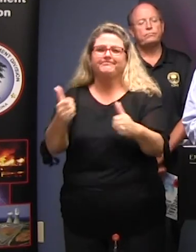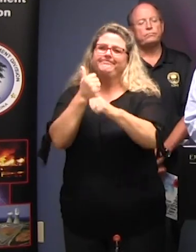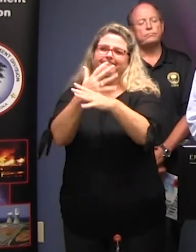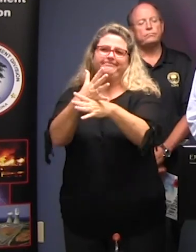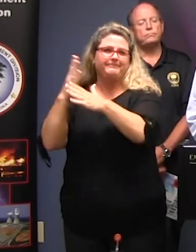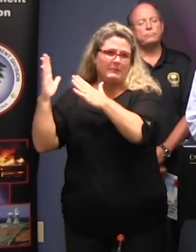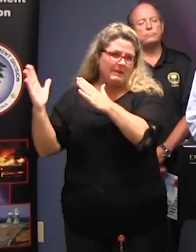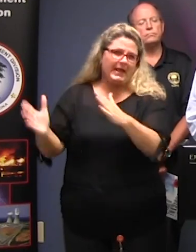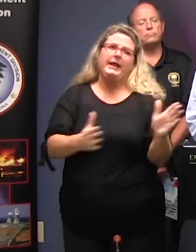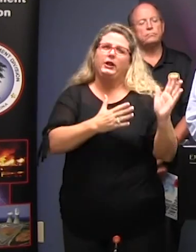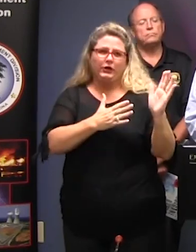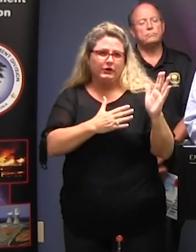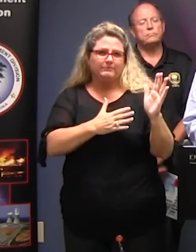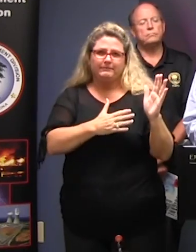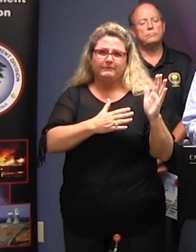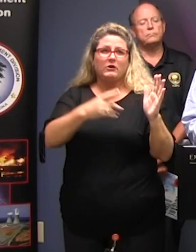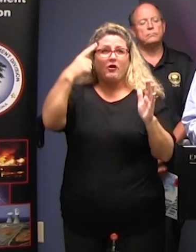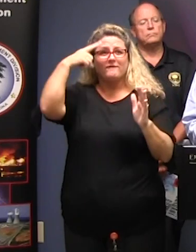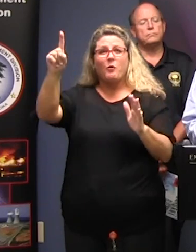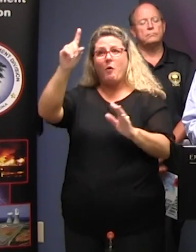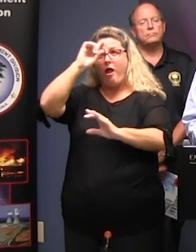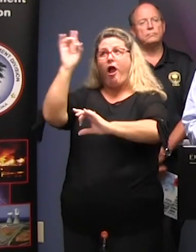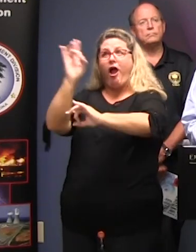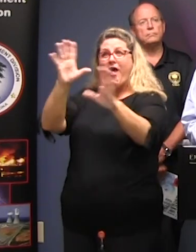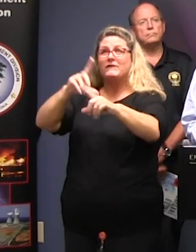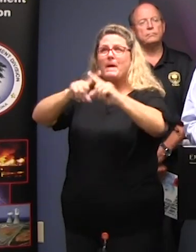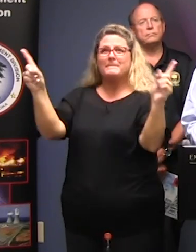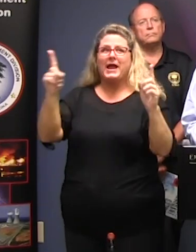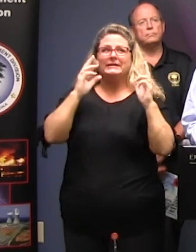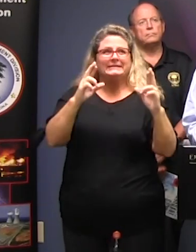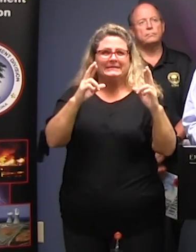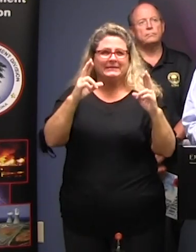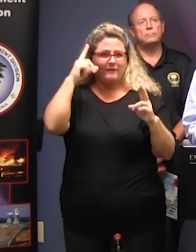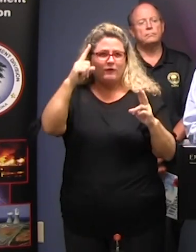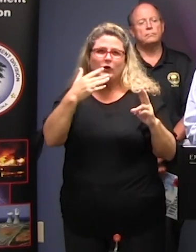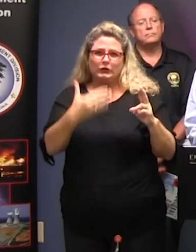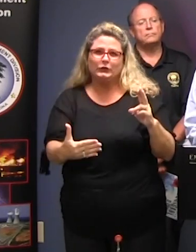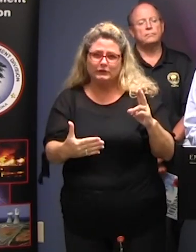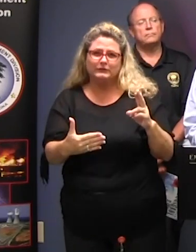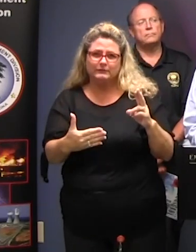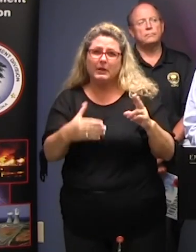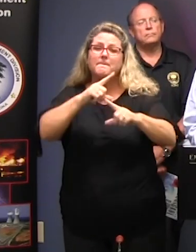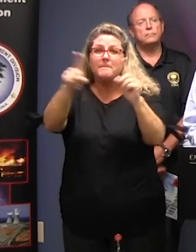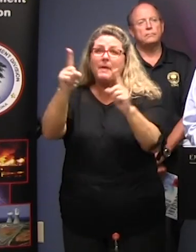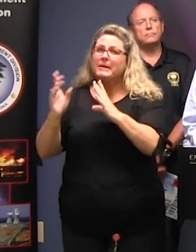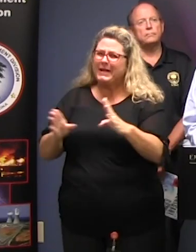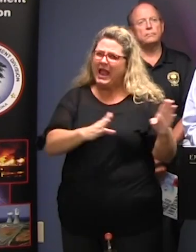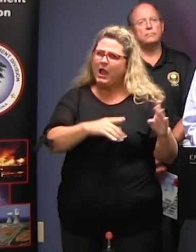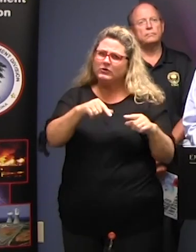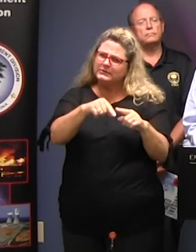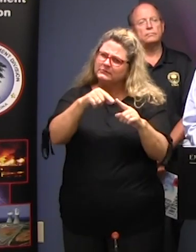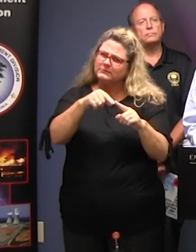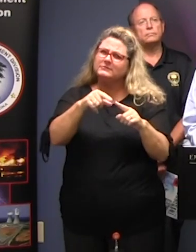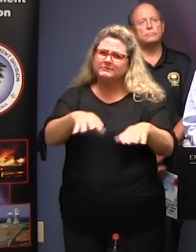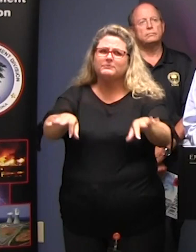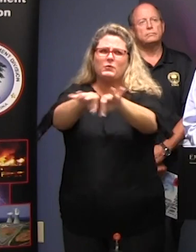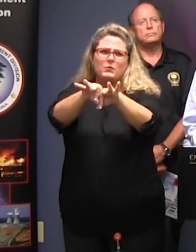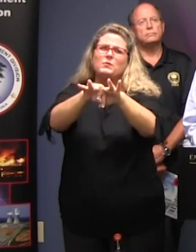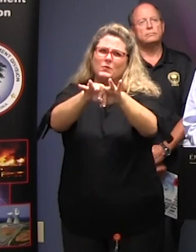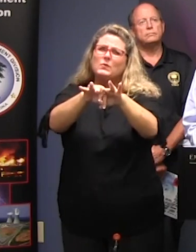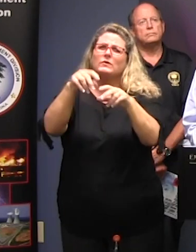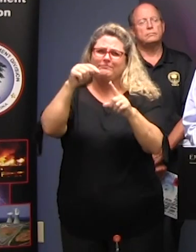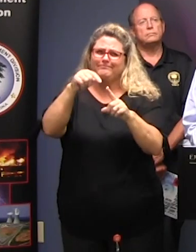the worst and of course hoping for the best but being prepared being prepared is always the best